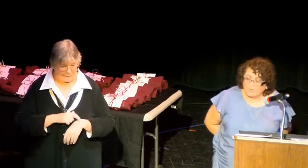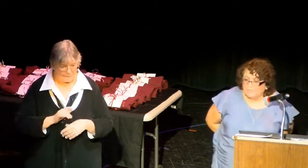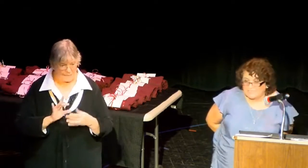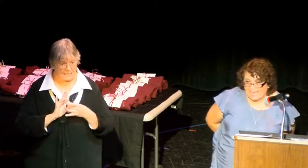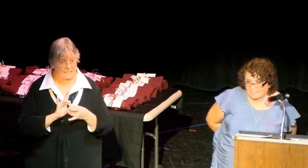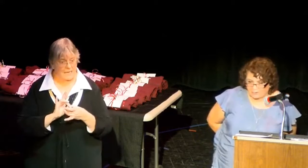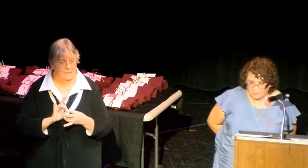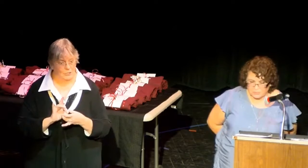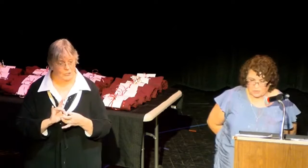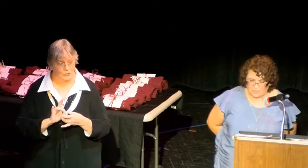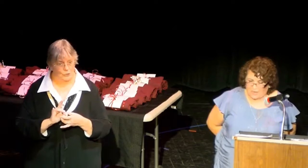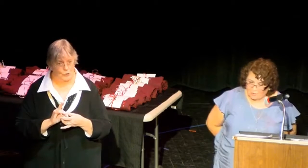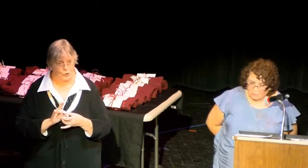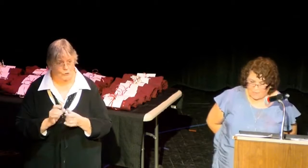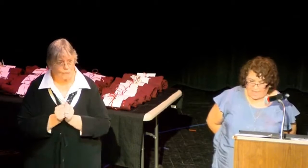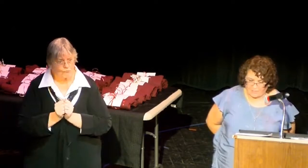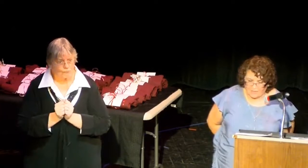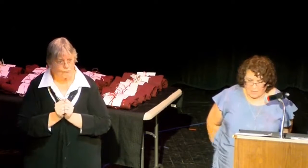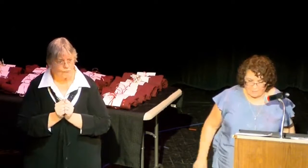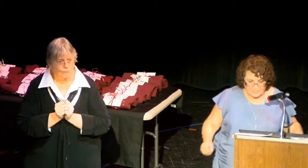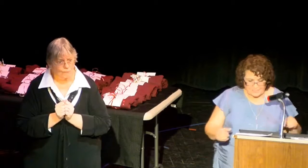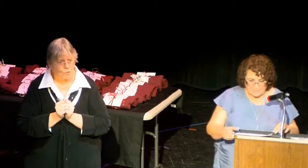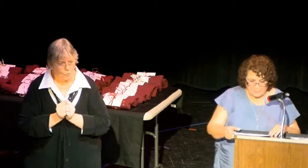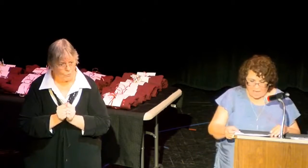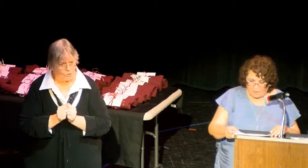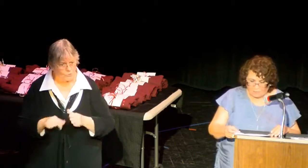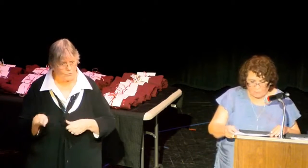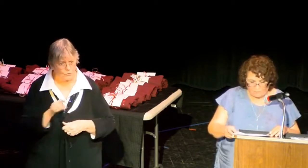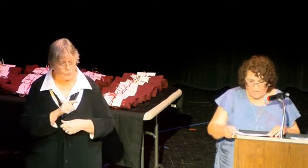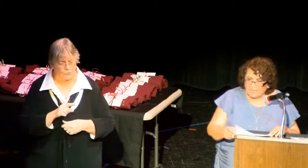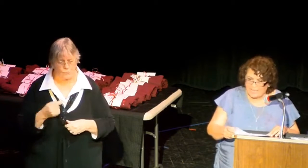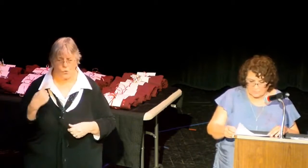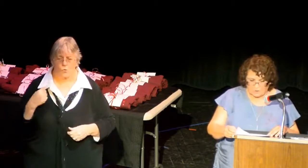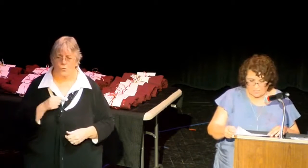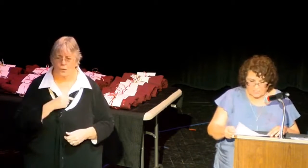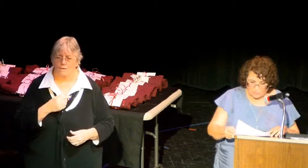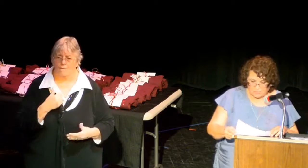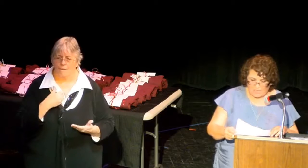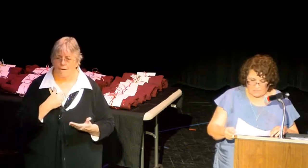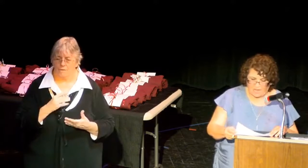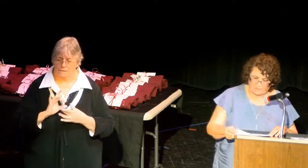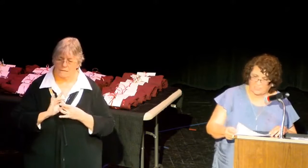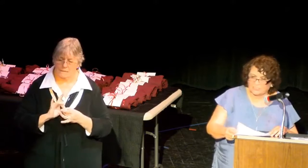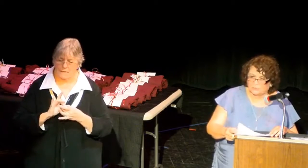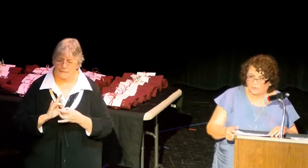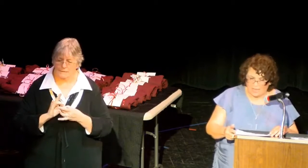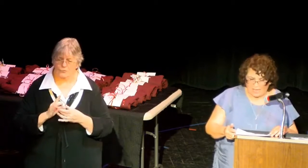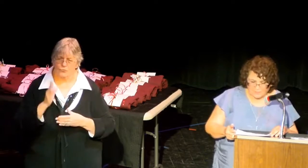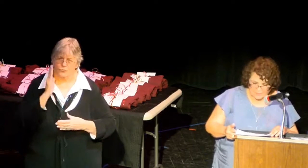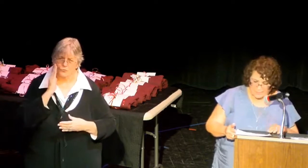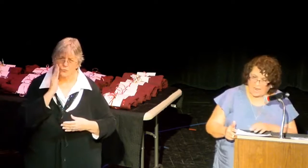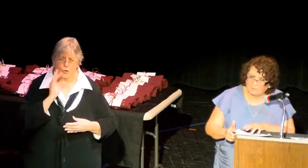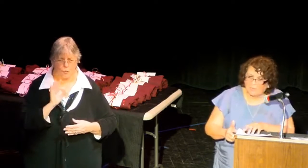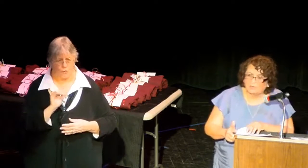Each one of us has our own story, our own path. But because somehow, fate has brought us all together at this school,